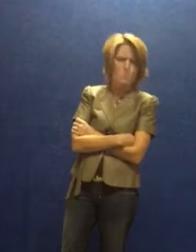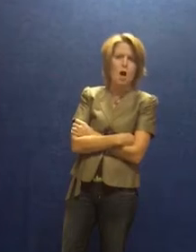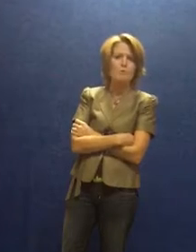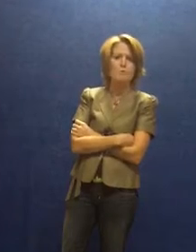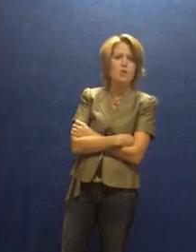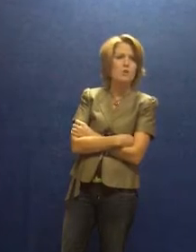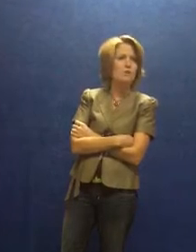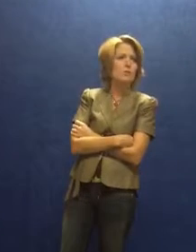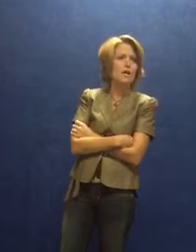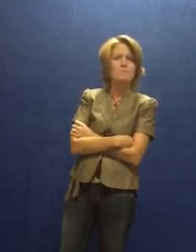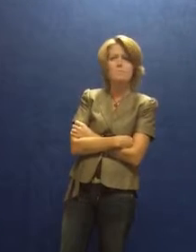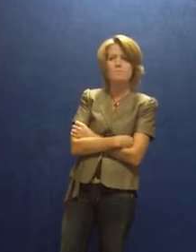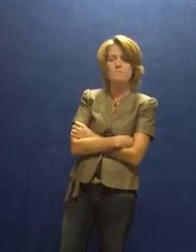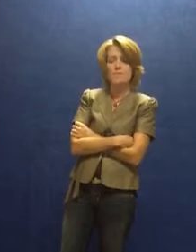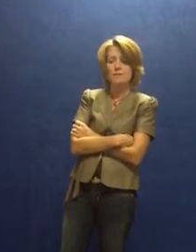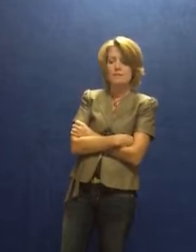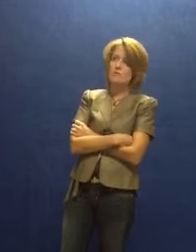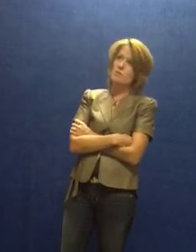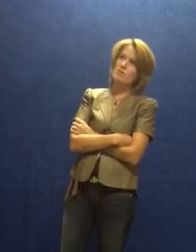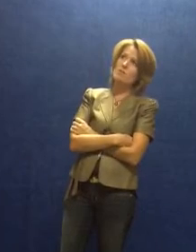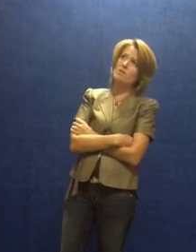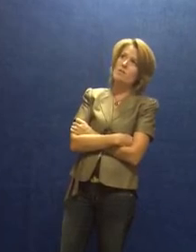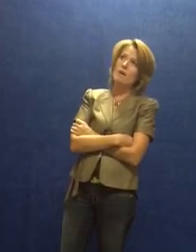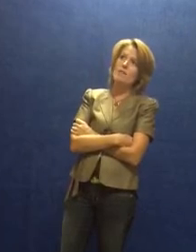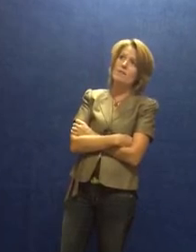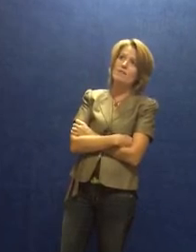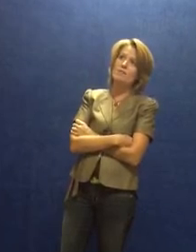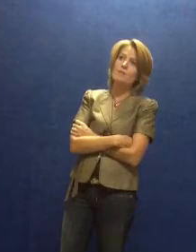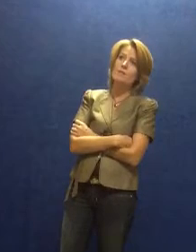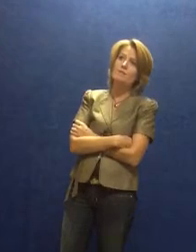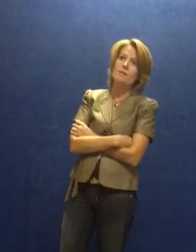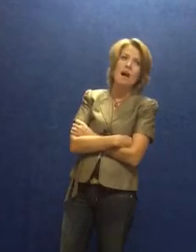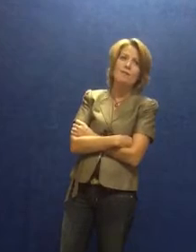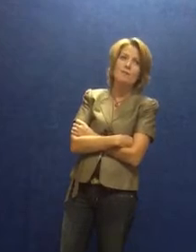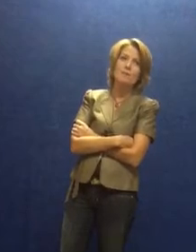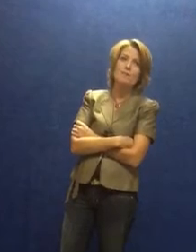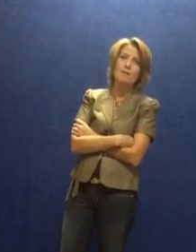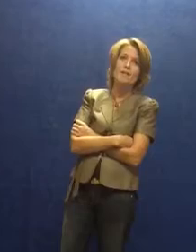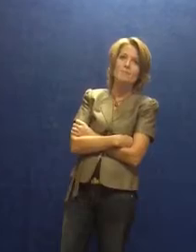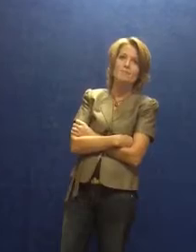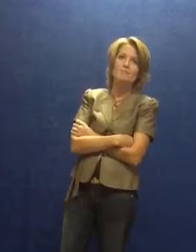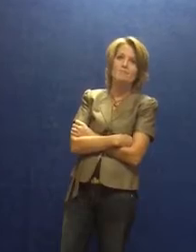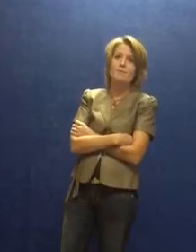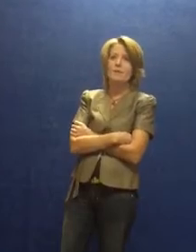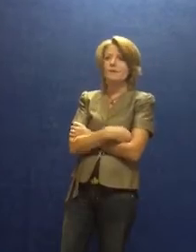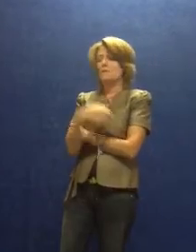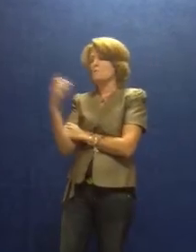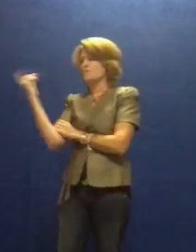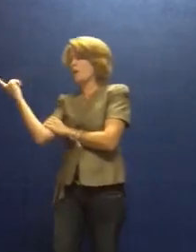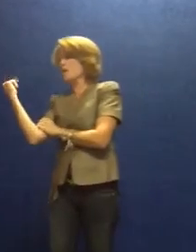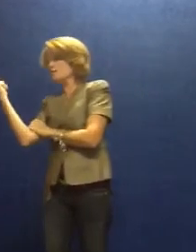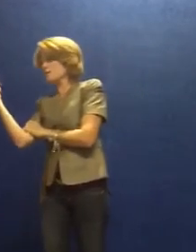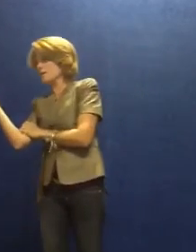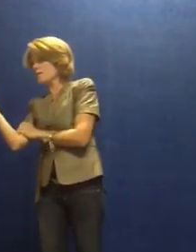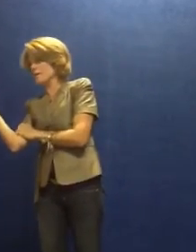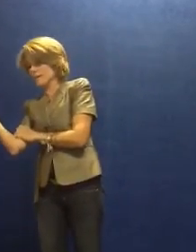problem here, he said. Jason looked up. I'm not doing this. I don't make Play-Doh. Michelle, get over here.